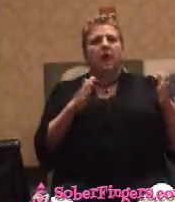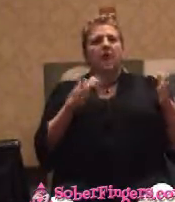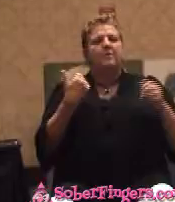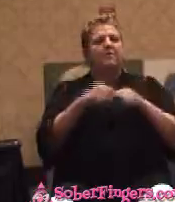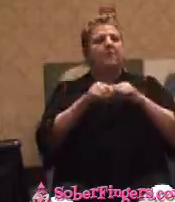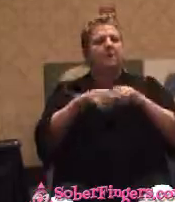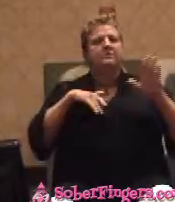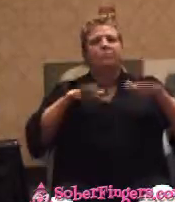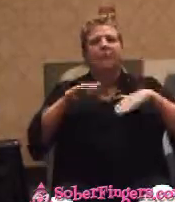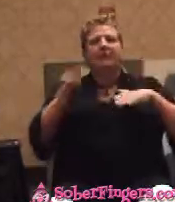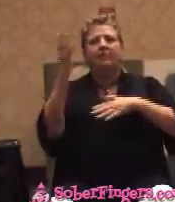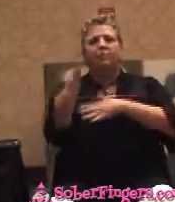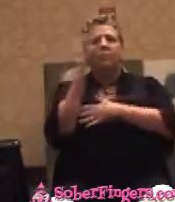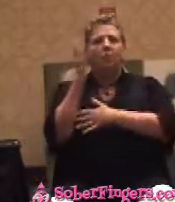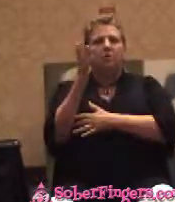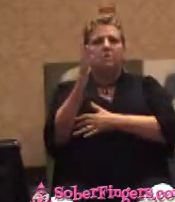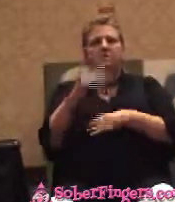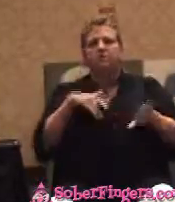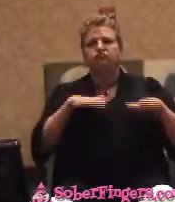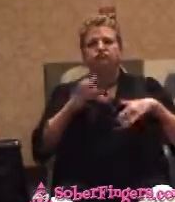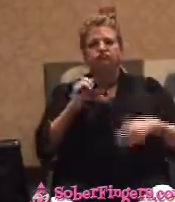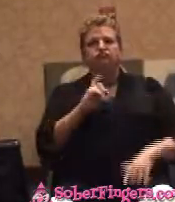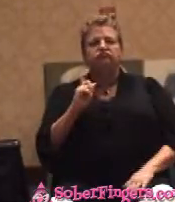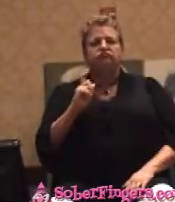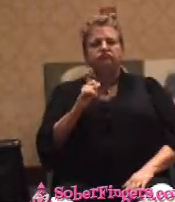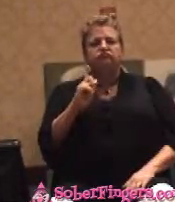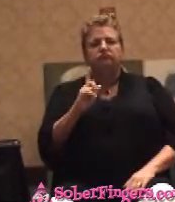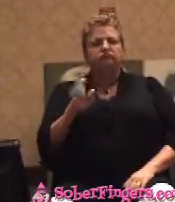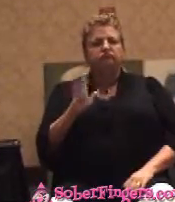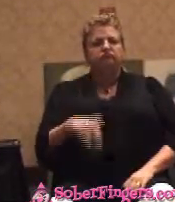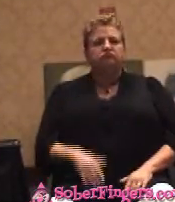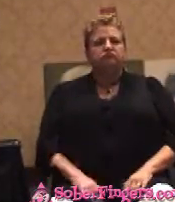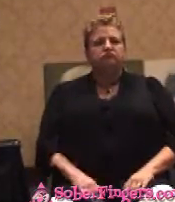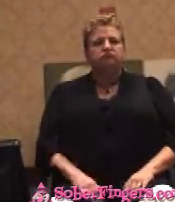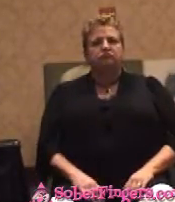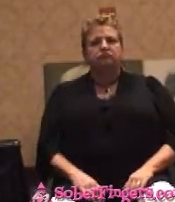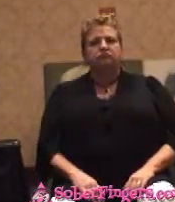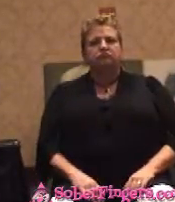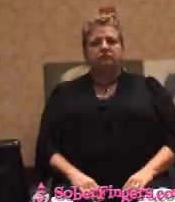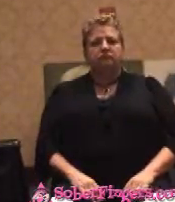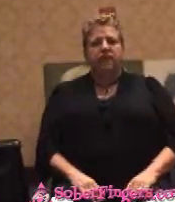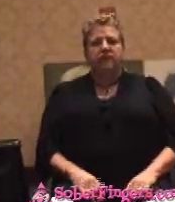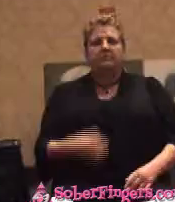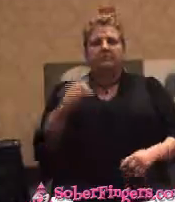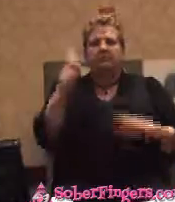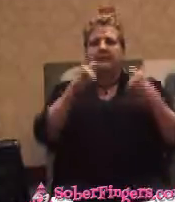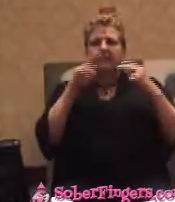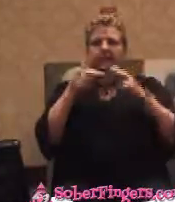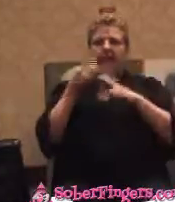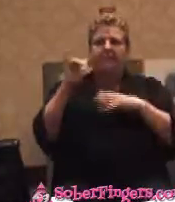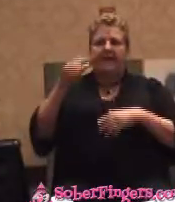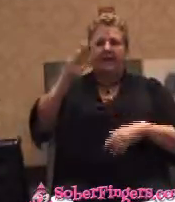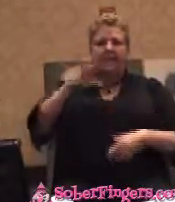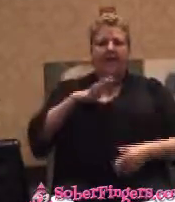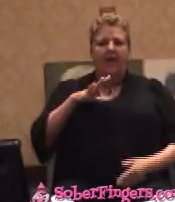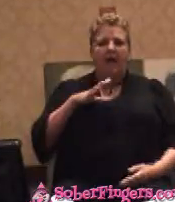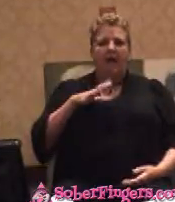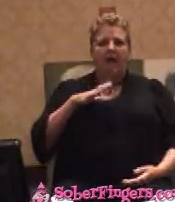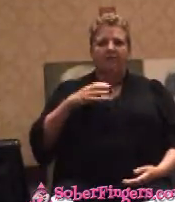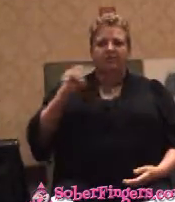the hall, and they know, boy, with the cows on the back of his hands, I'm making him feel like a hero